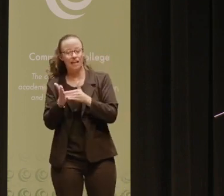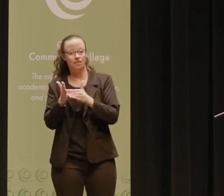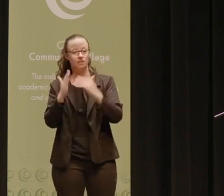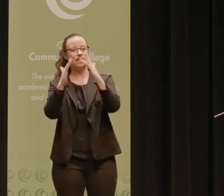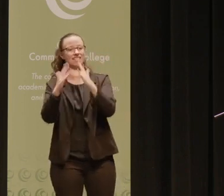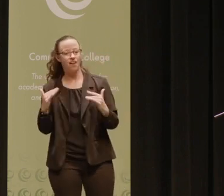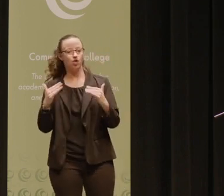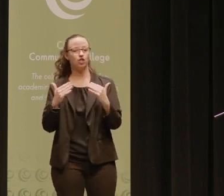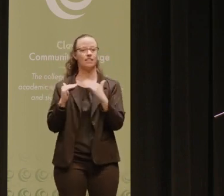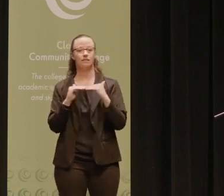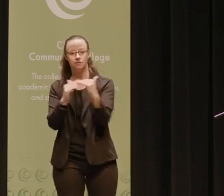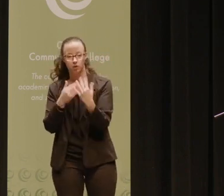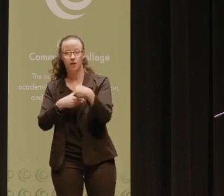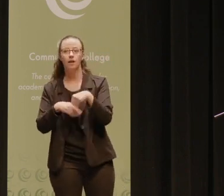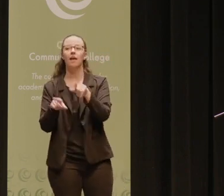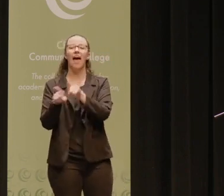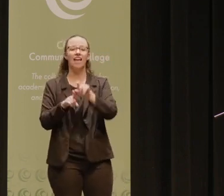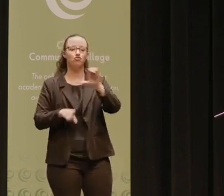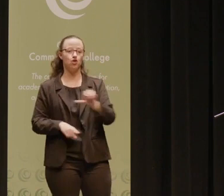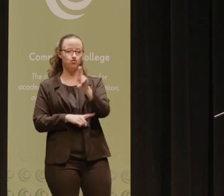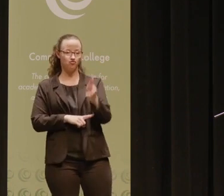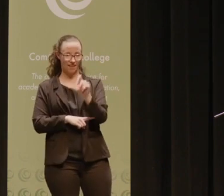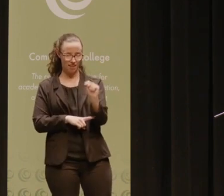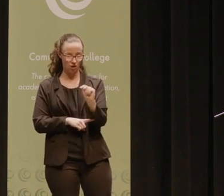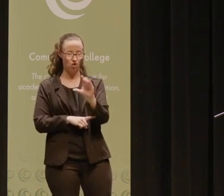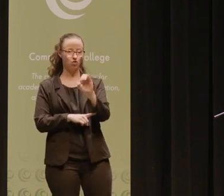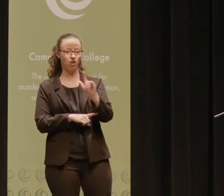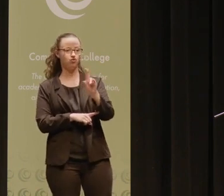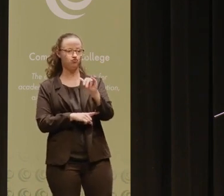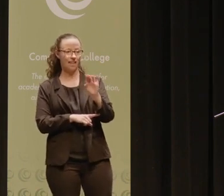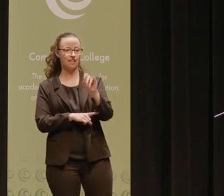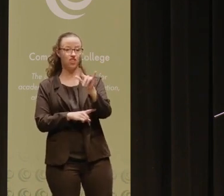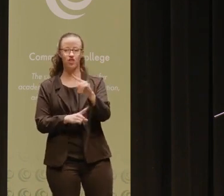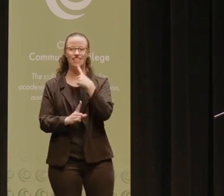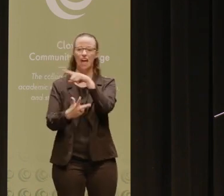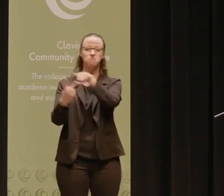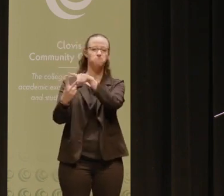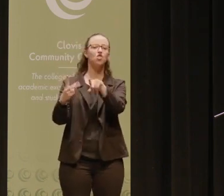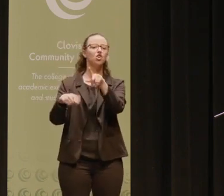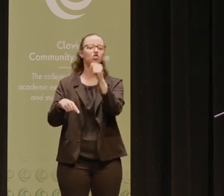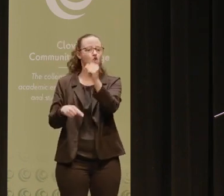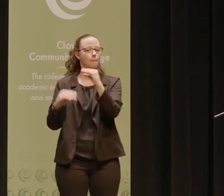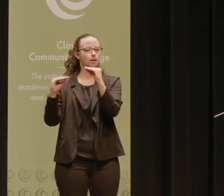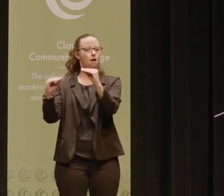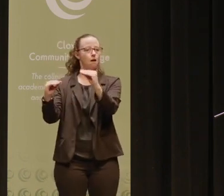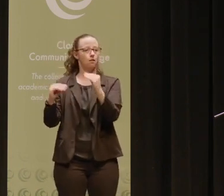as well as ethnic studies and critical race theory, claiming that these efforts in areas of study should not be supported or taught.